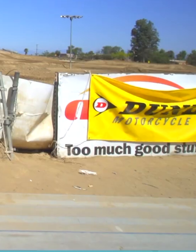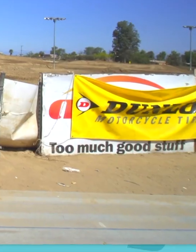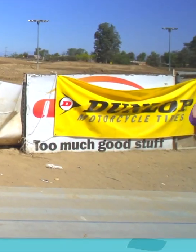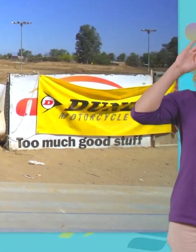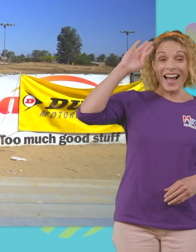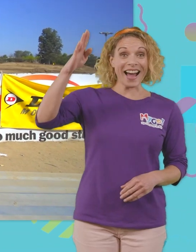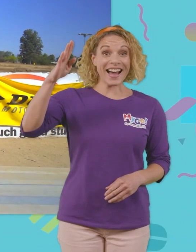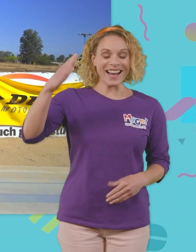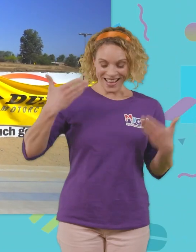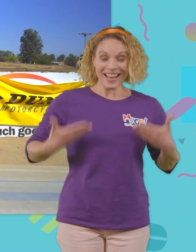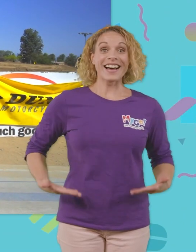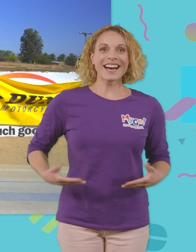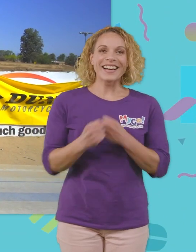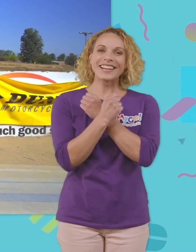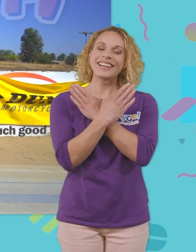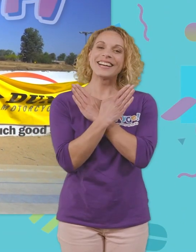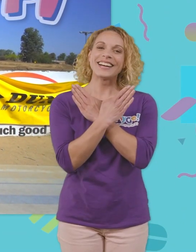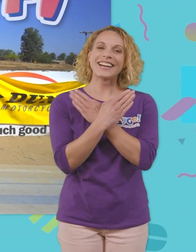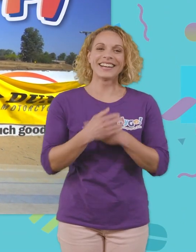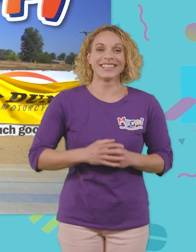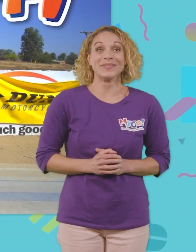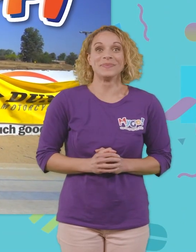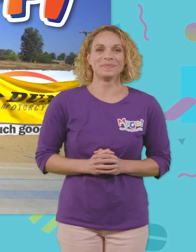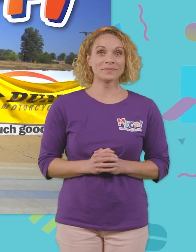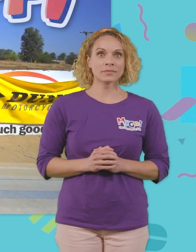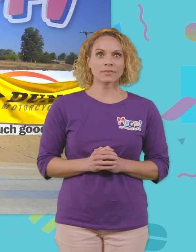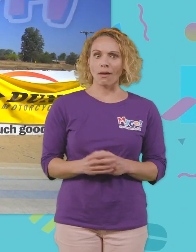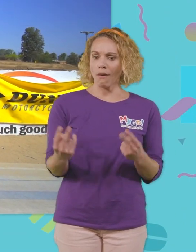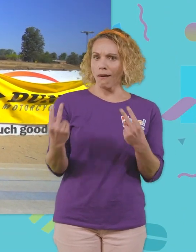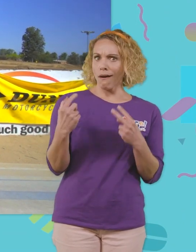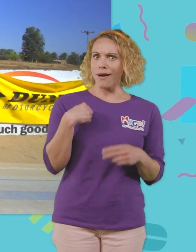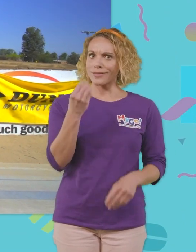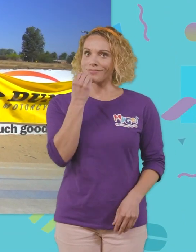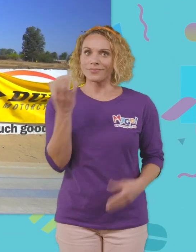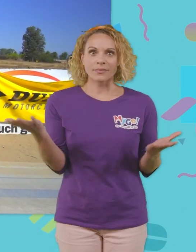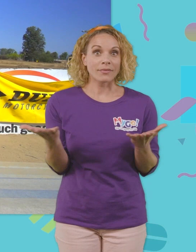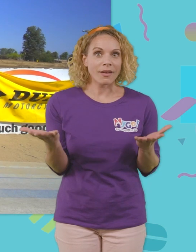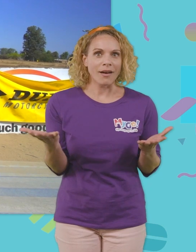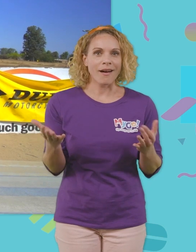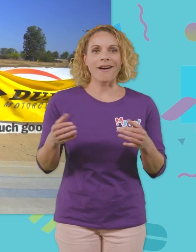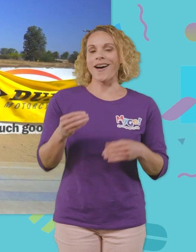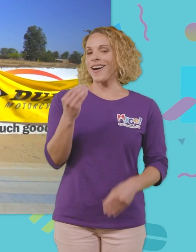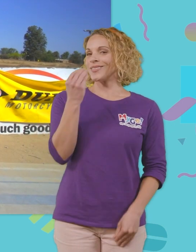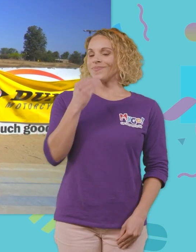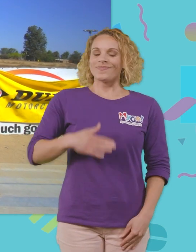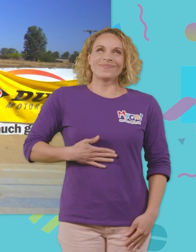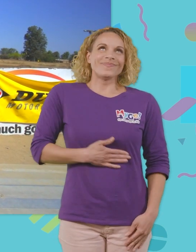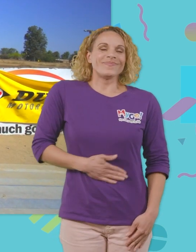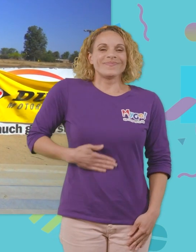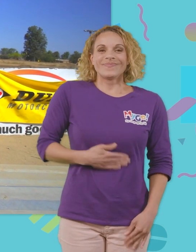Hey, it's me Blippi. And look at what I'm eating. I am eating a